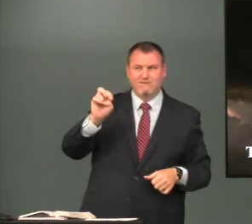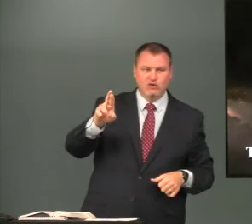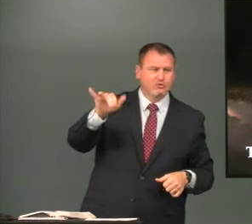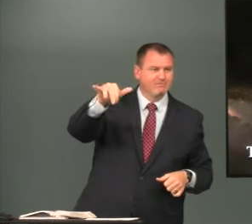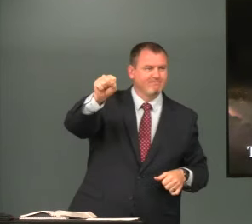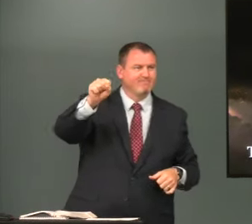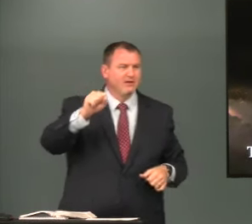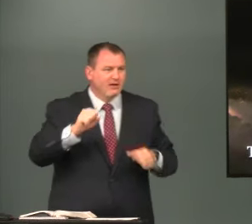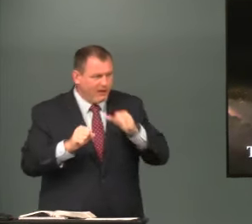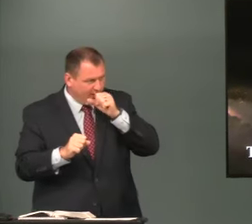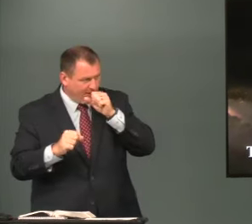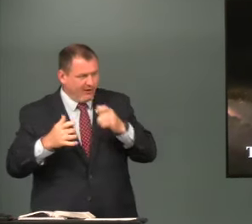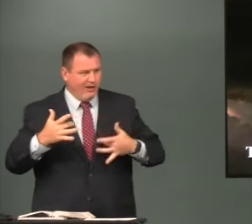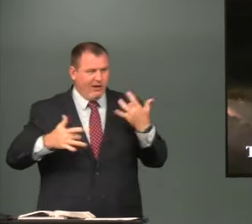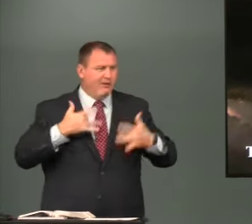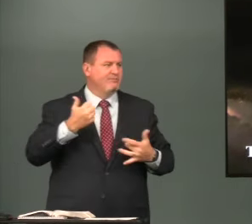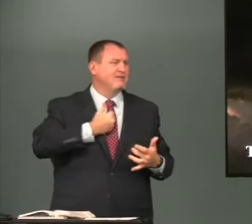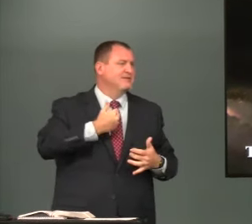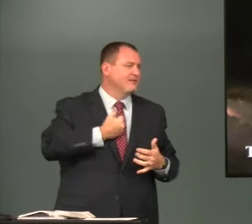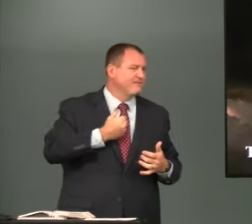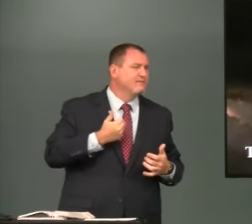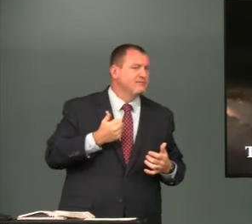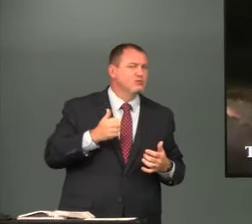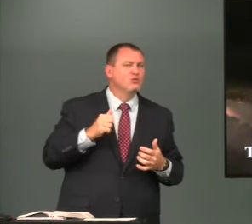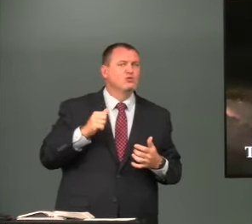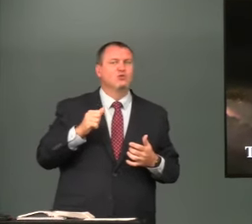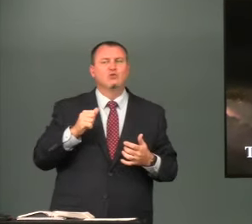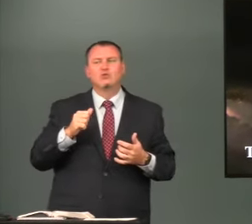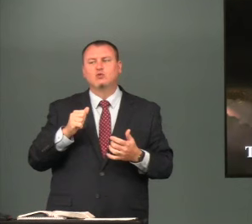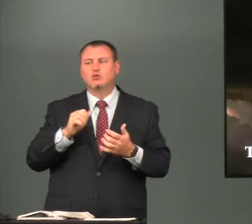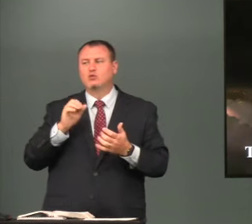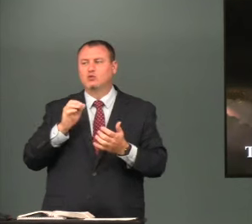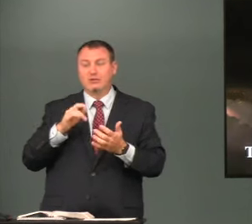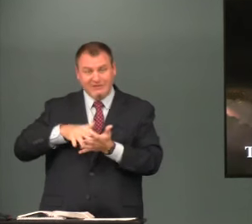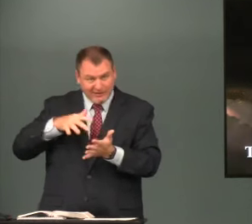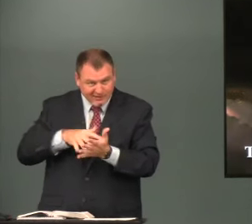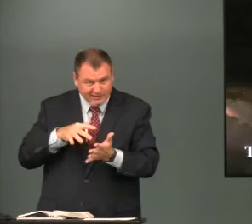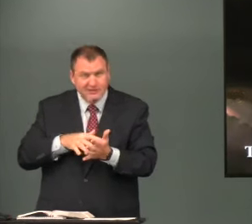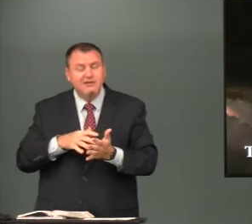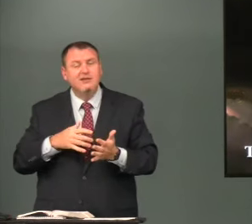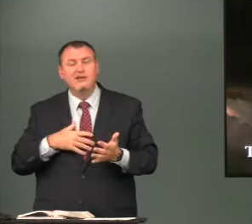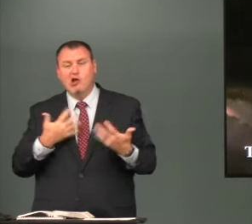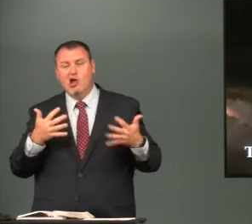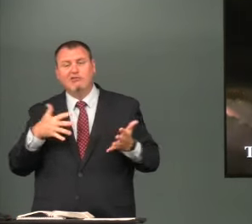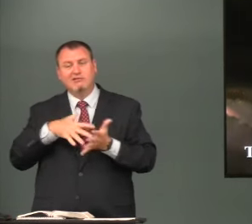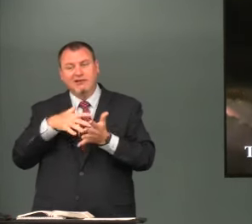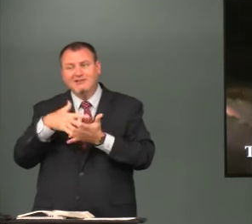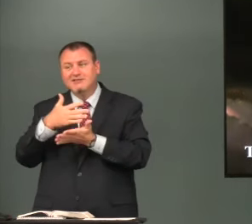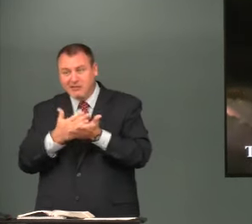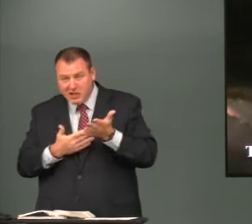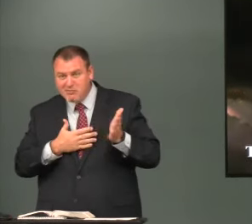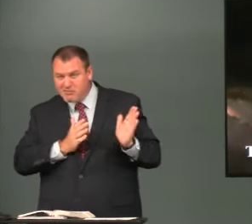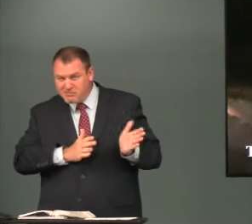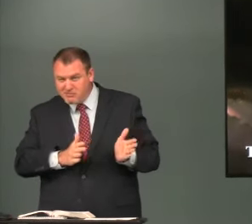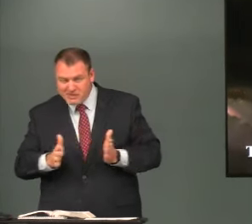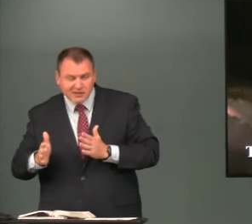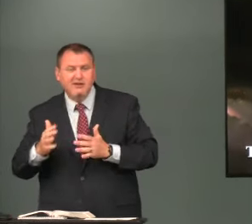oh excuse me this is the first time i've preached through the book of romans romans and i'm very excited to share with you